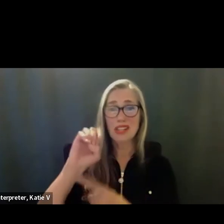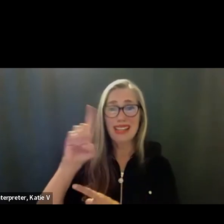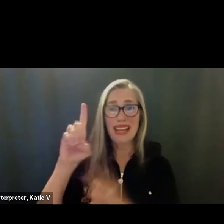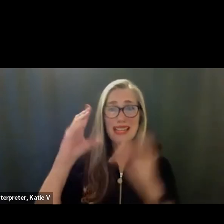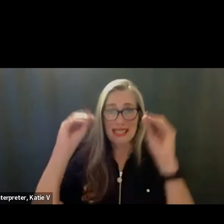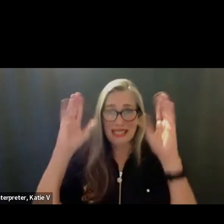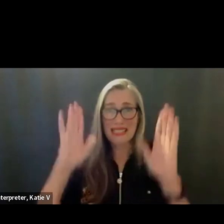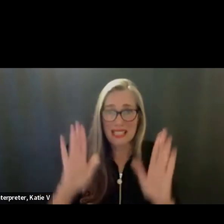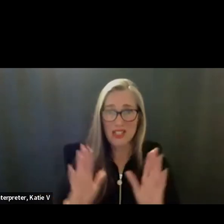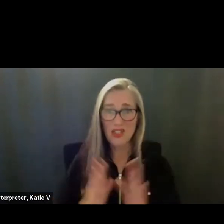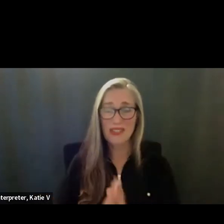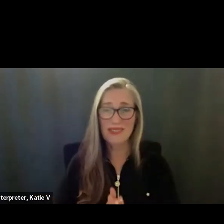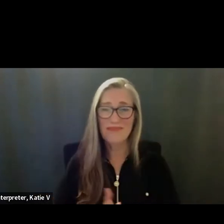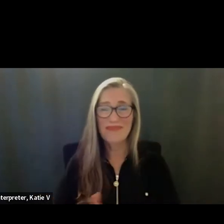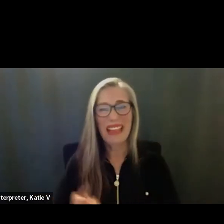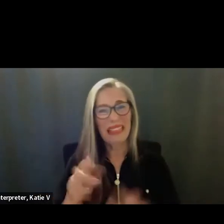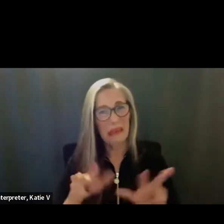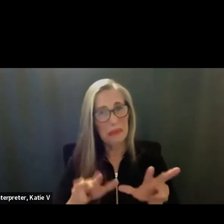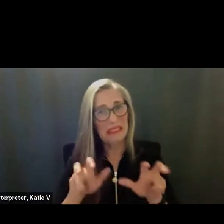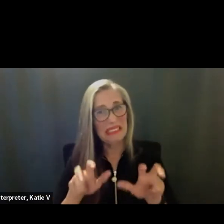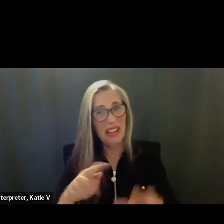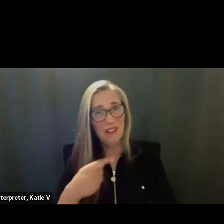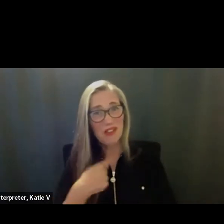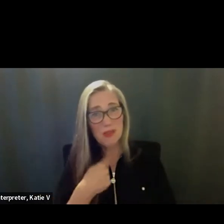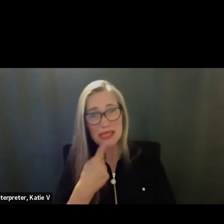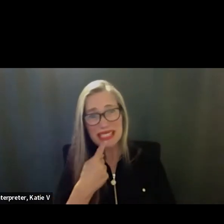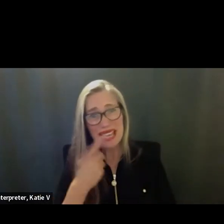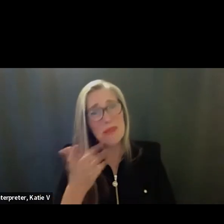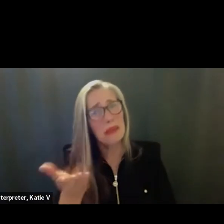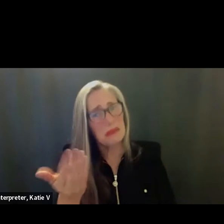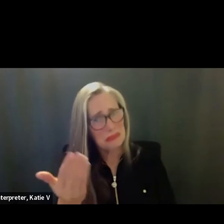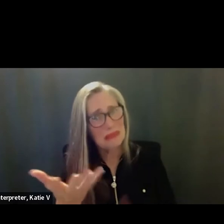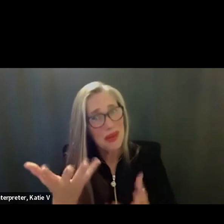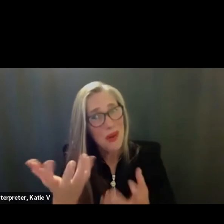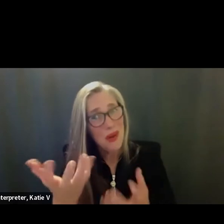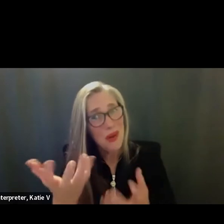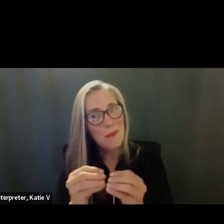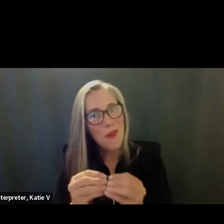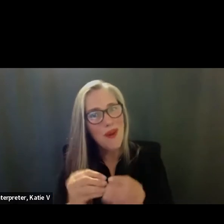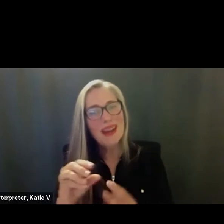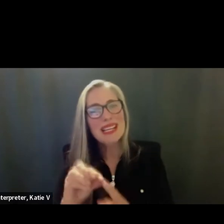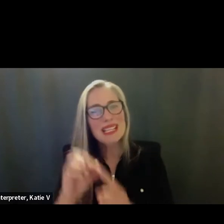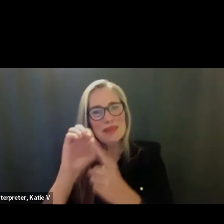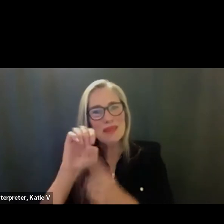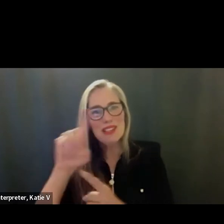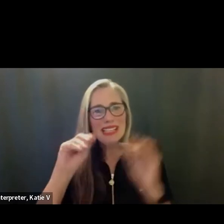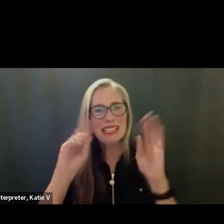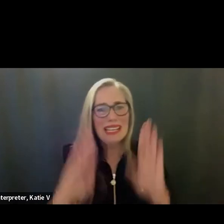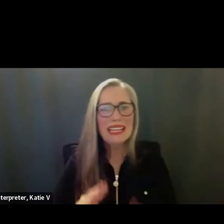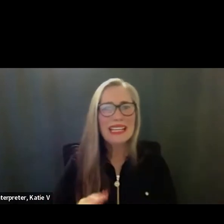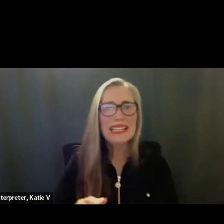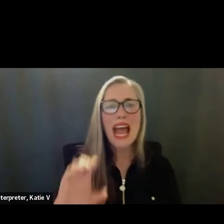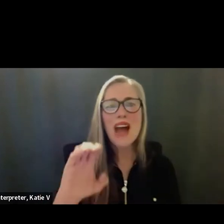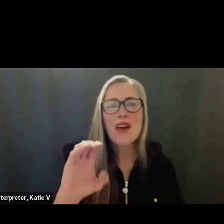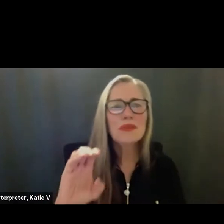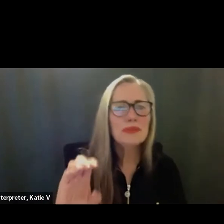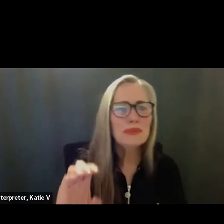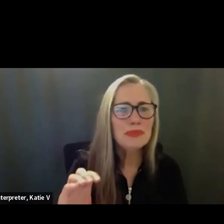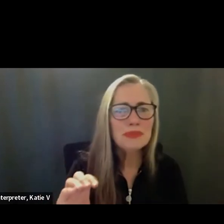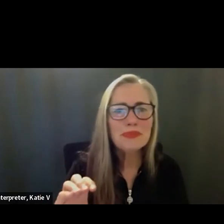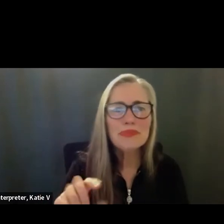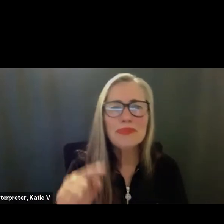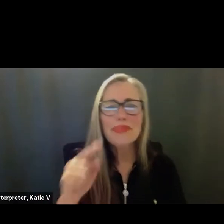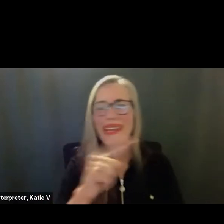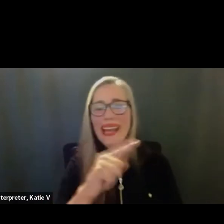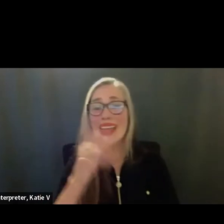and many districts. Next, we have Esperanza Villegas. She is the first face of the district. She